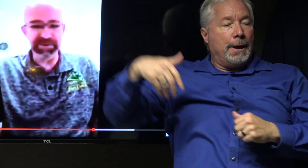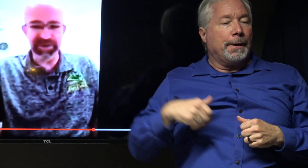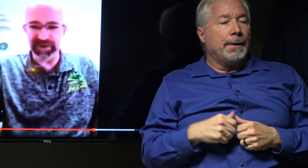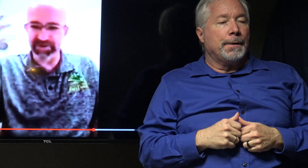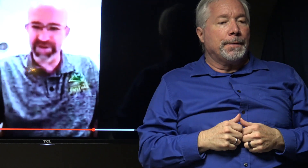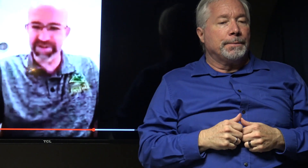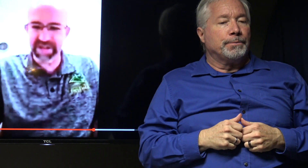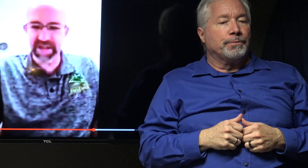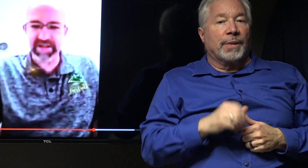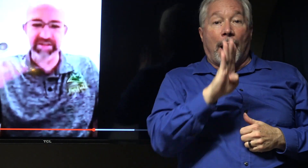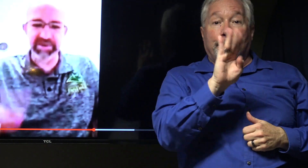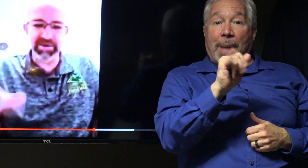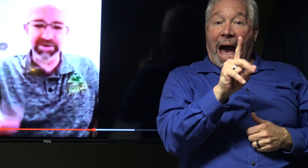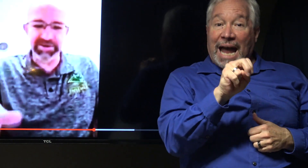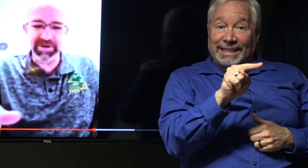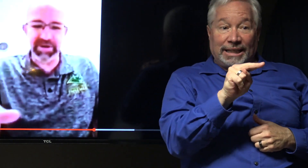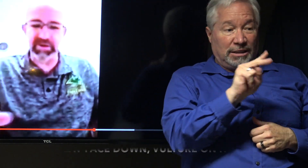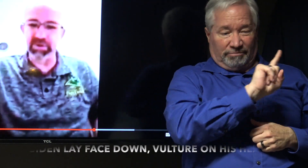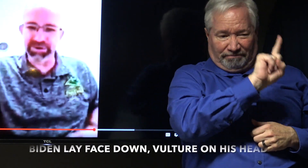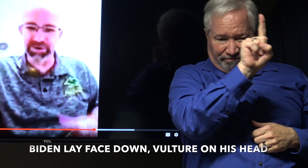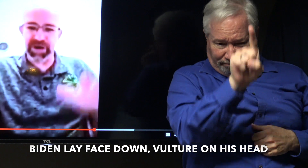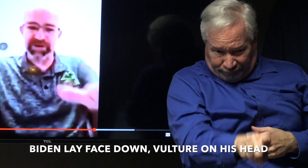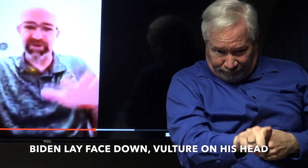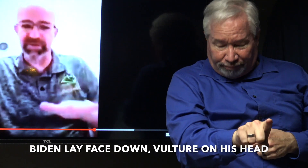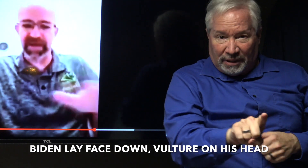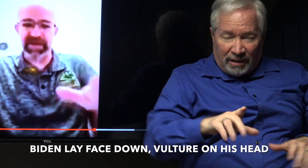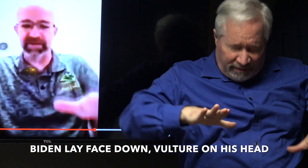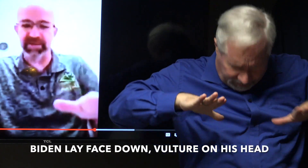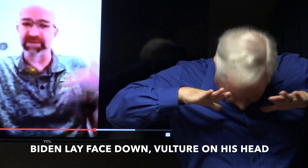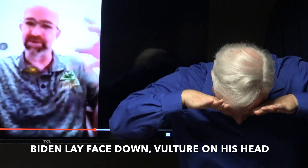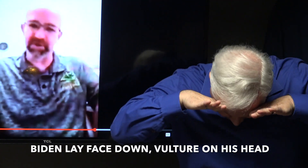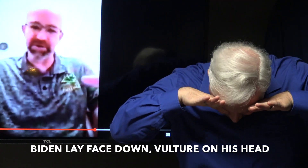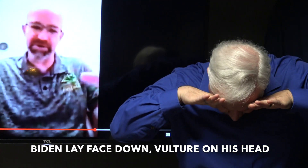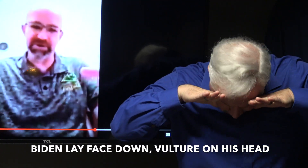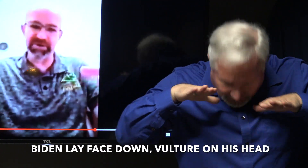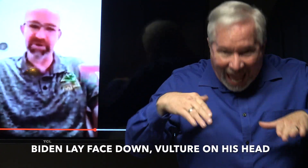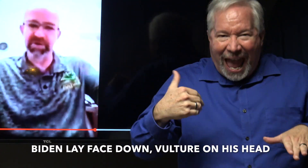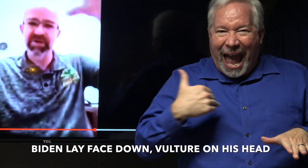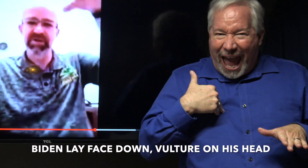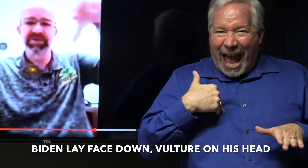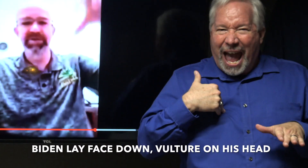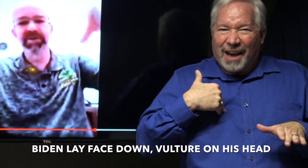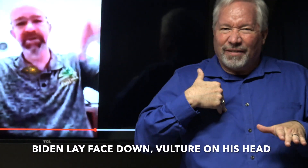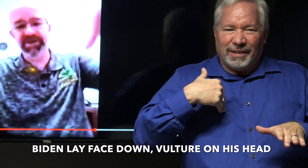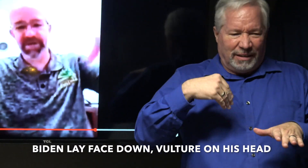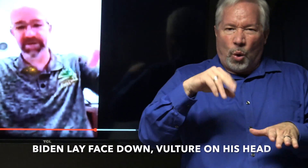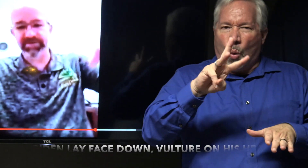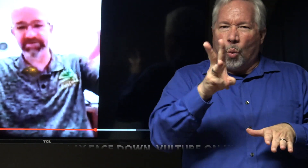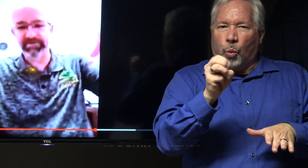A bike was laying face down in the middle of the street and he had wheel tracks over the back of it. And there was a vulture sitting on his head.